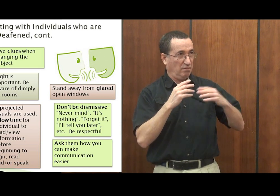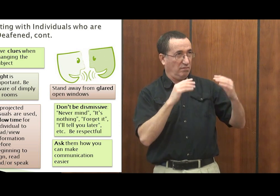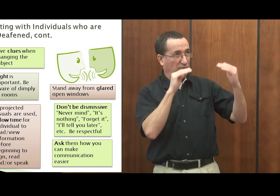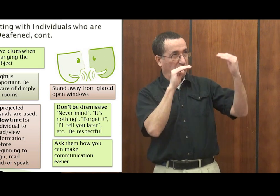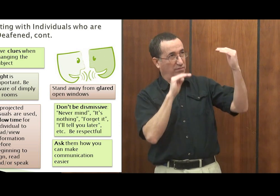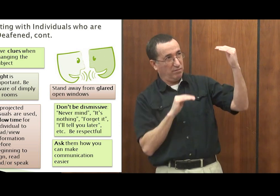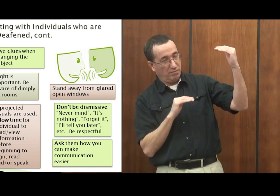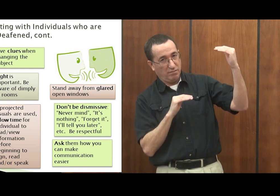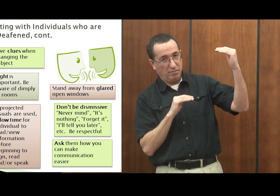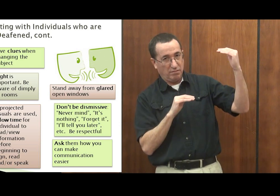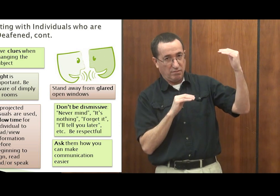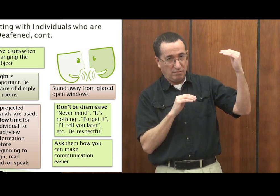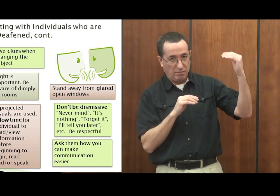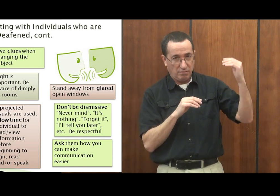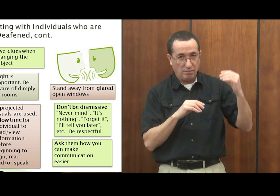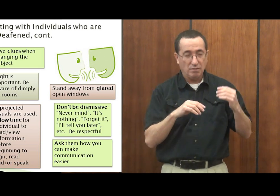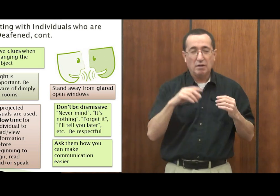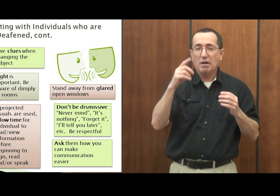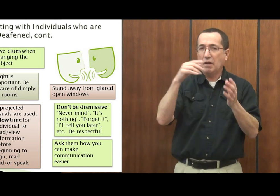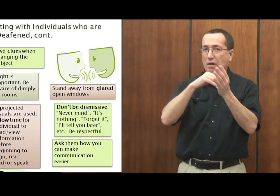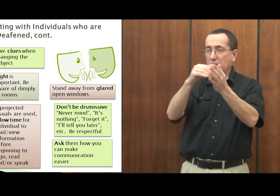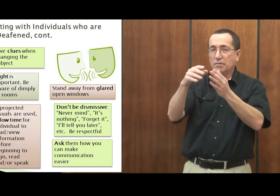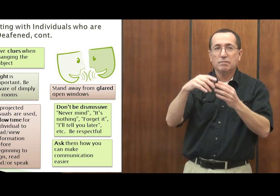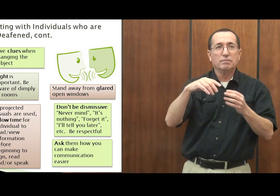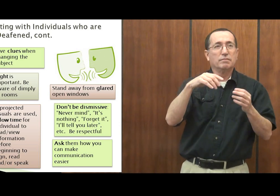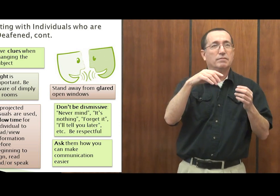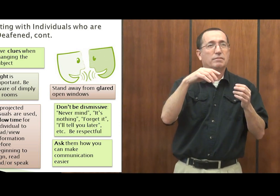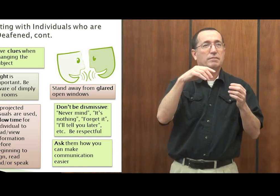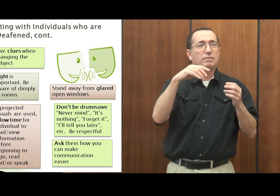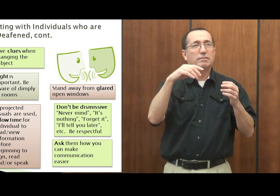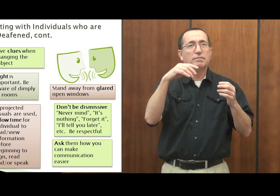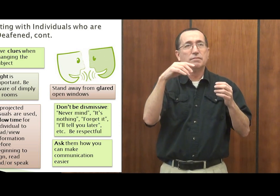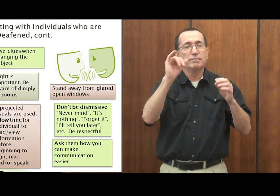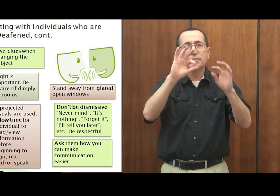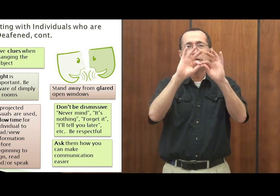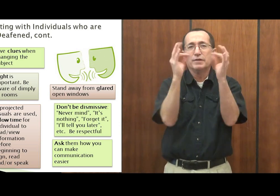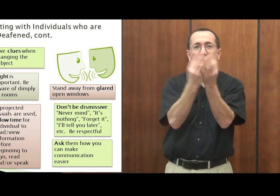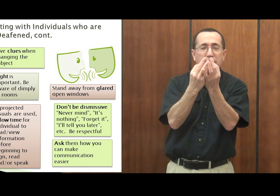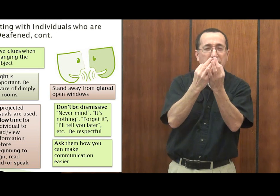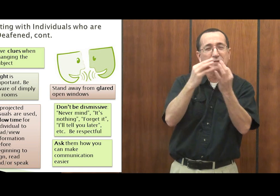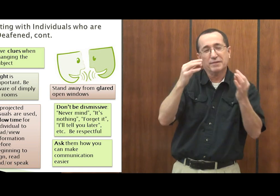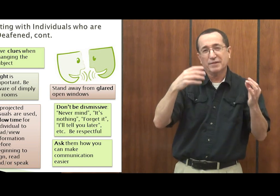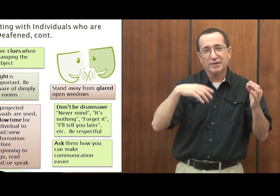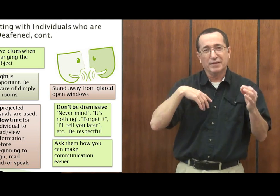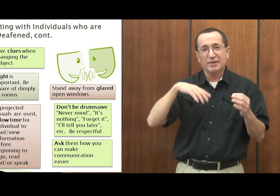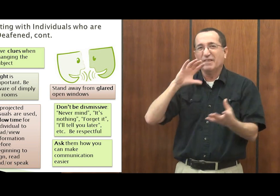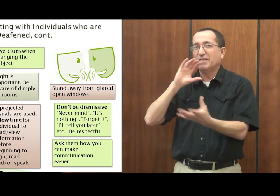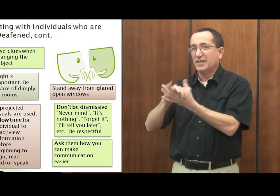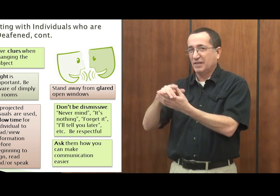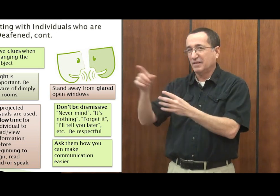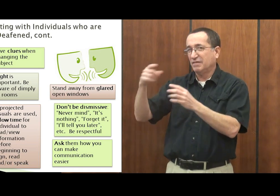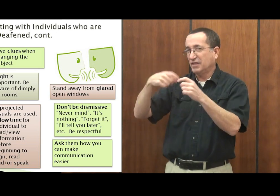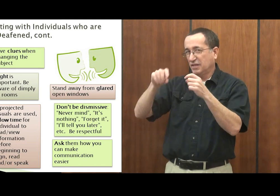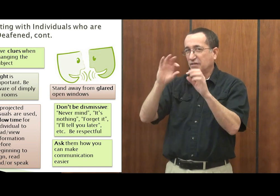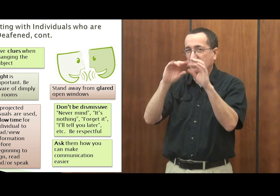I'll tell you later. Or, oh, don't worry. It wasn't important. Make us part of that conversation. Like in a family, my wife,